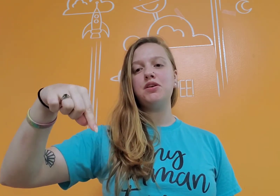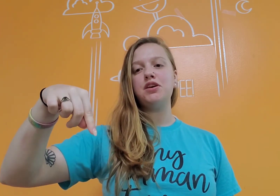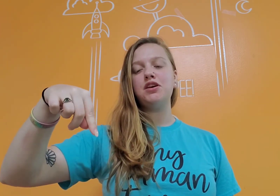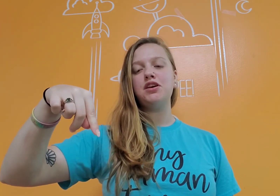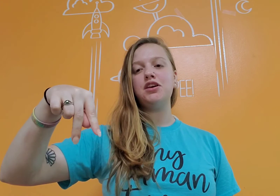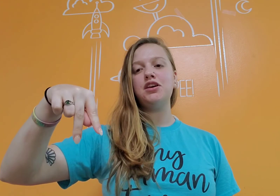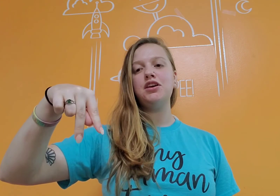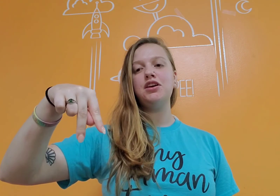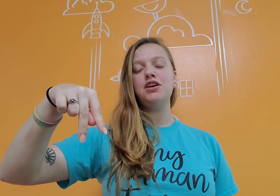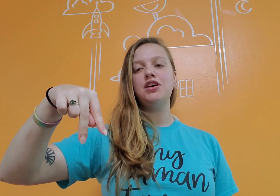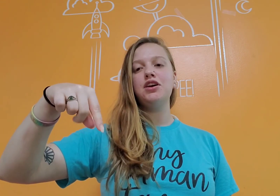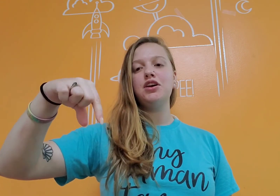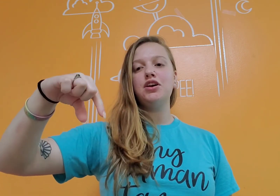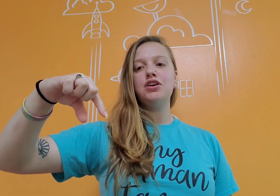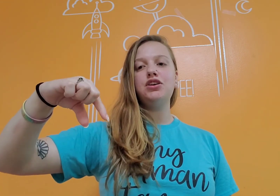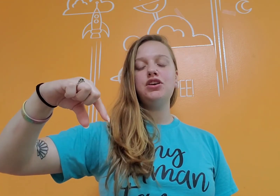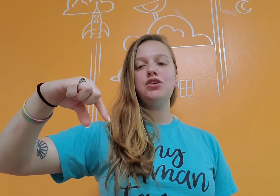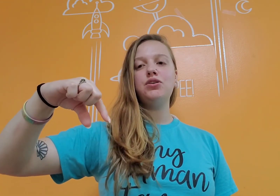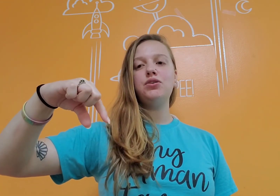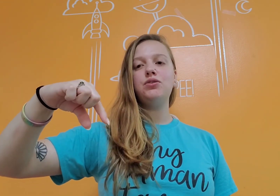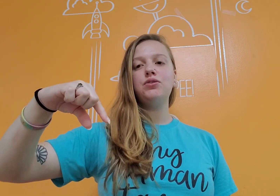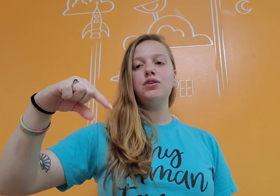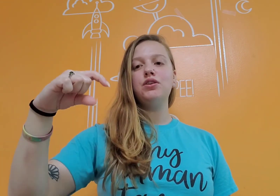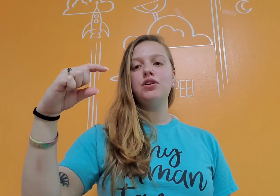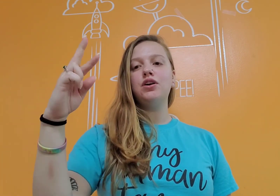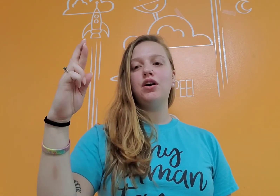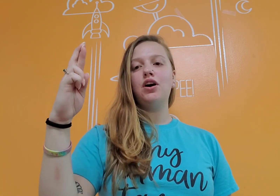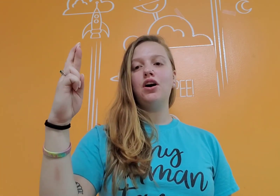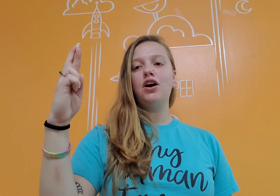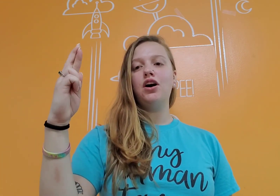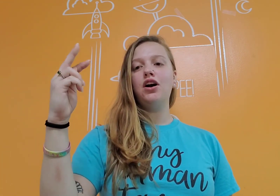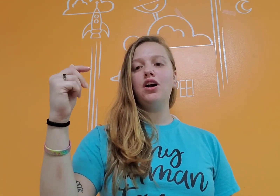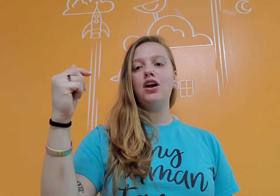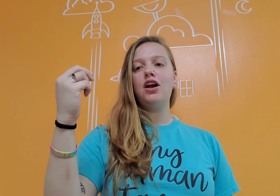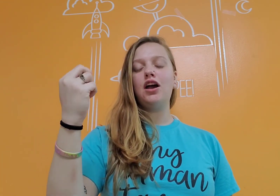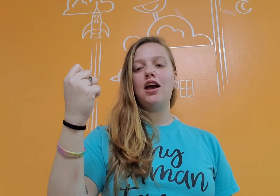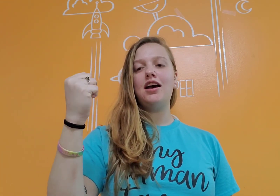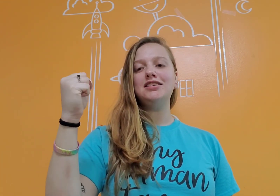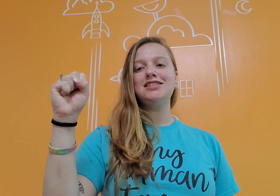P, Q, R, S,